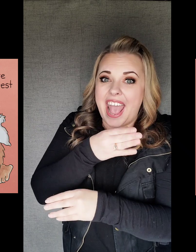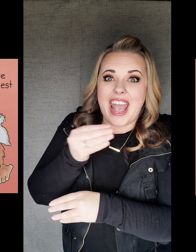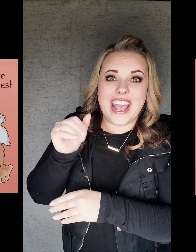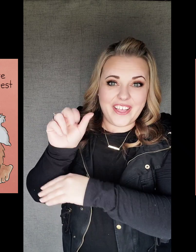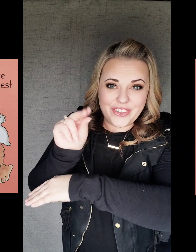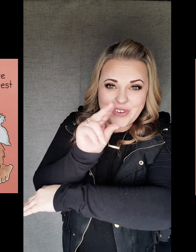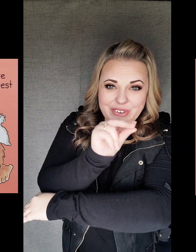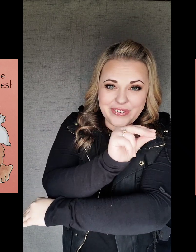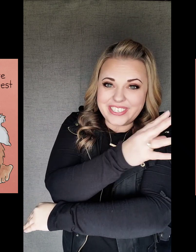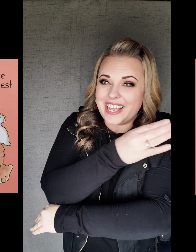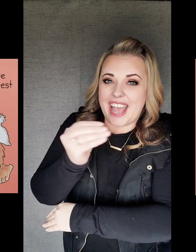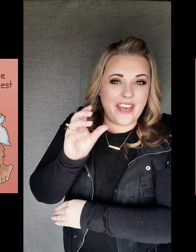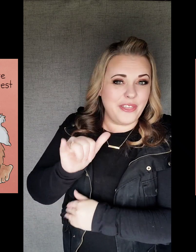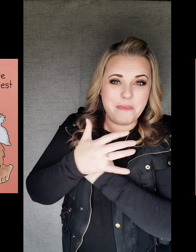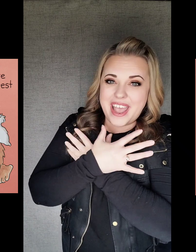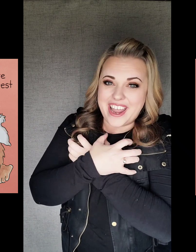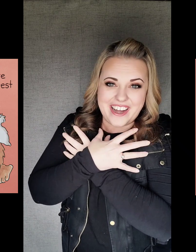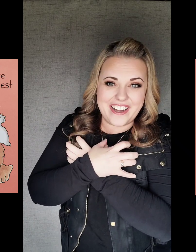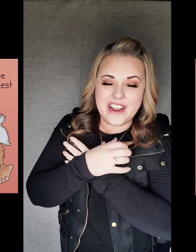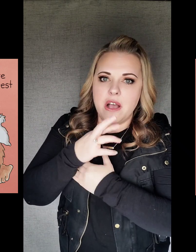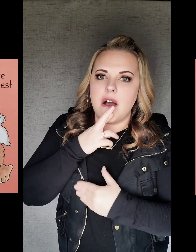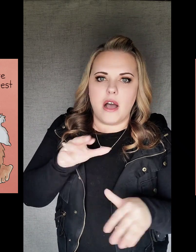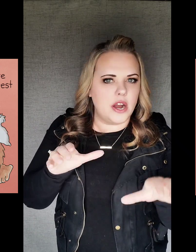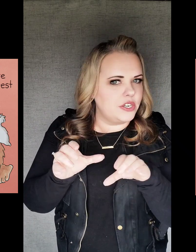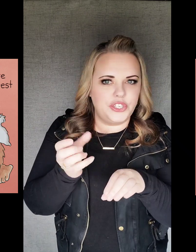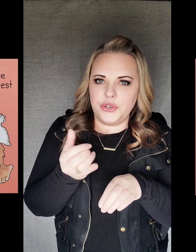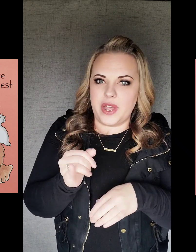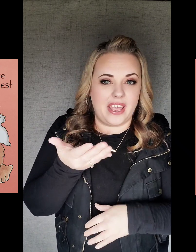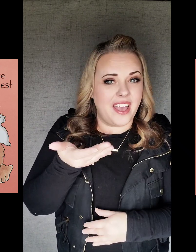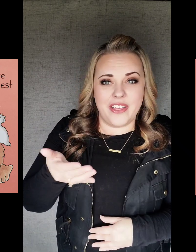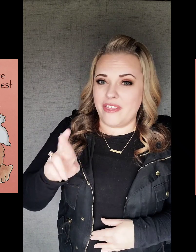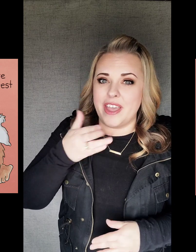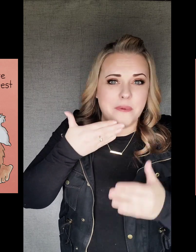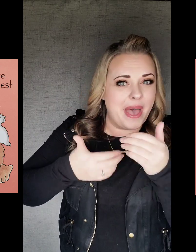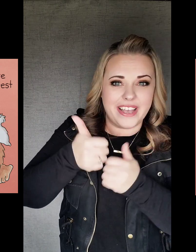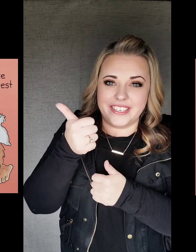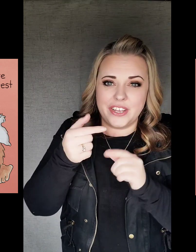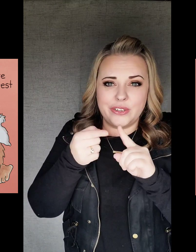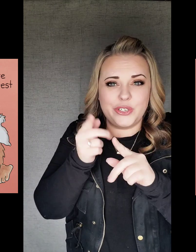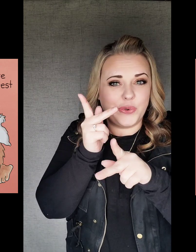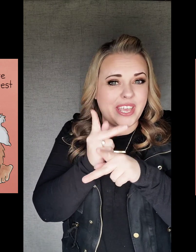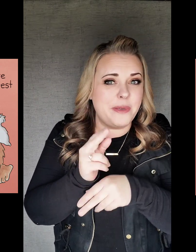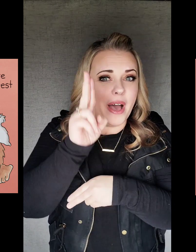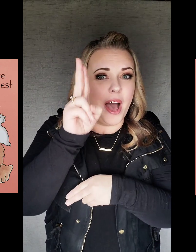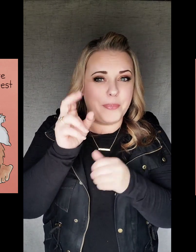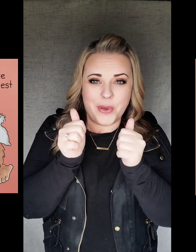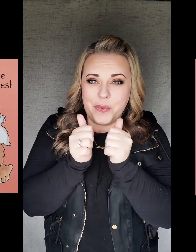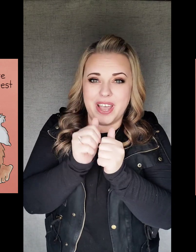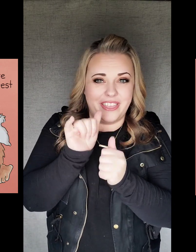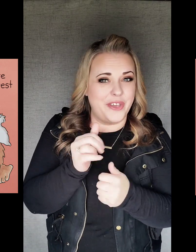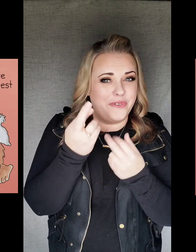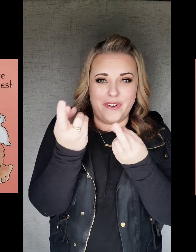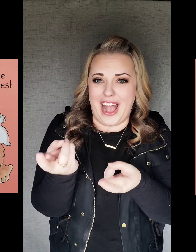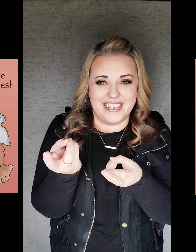and the goose and the bear are doing their best to keep up